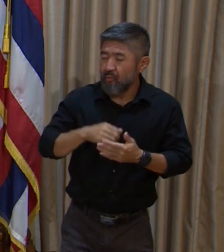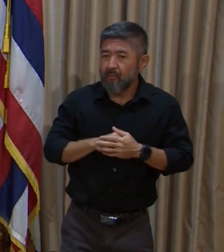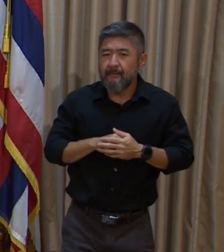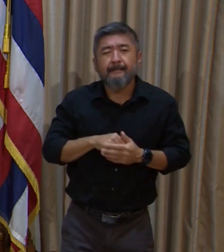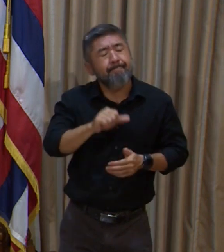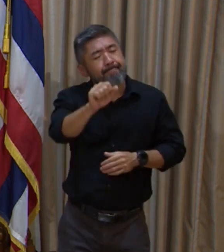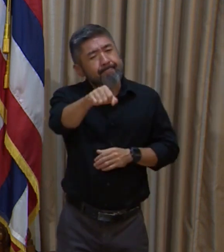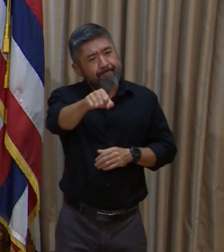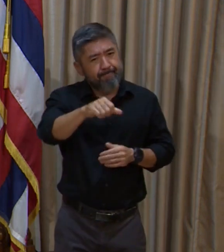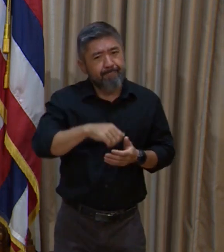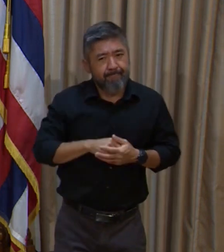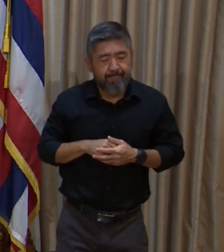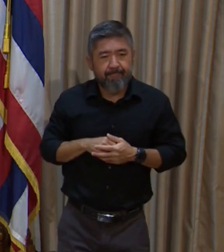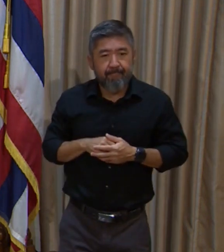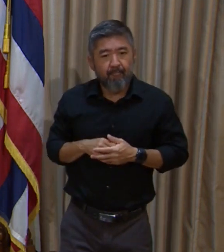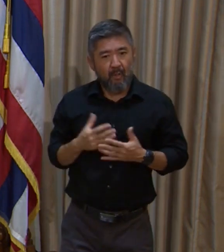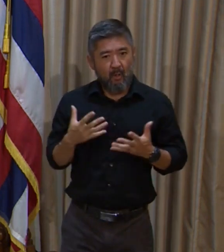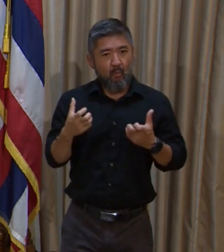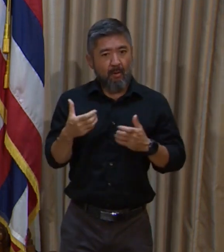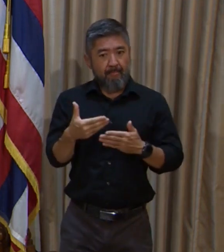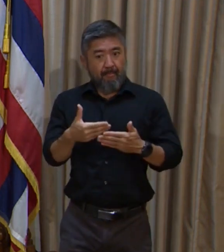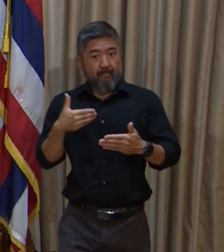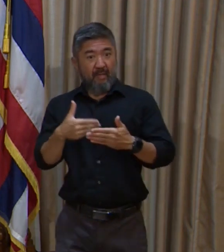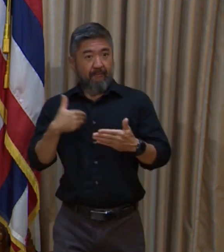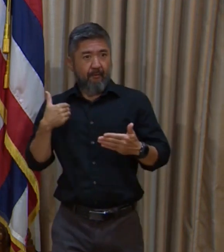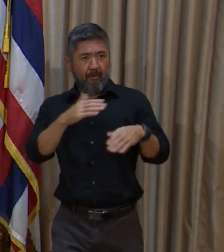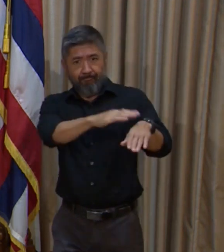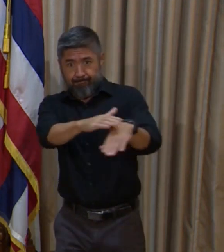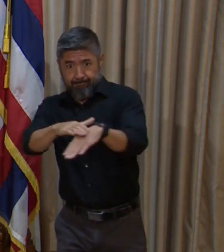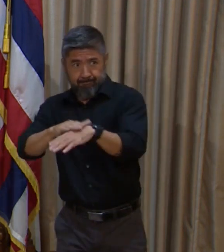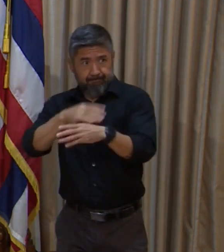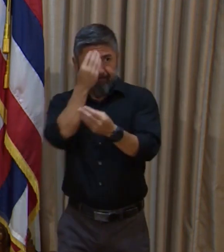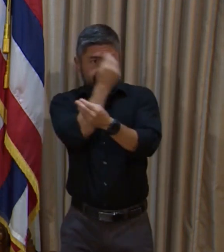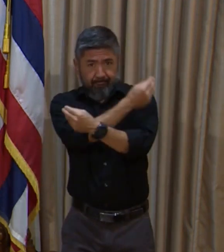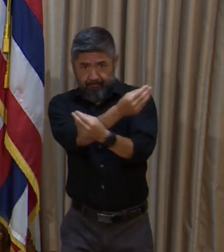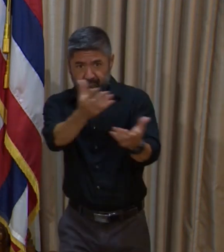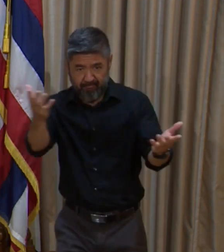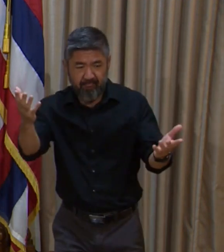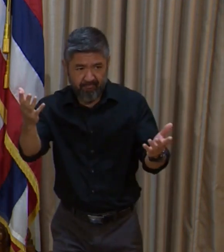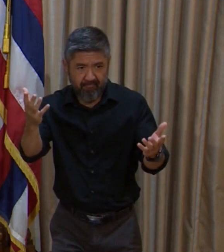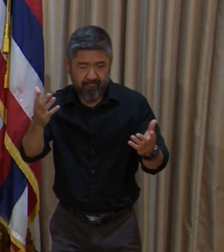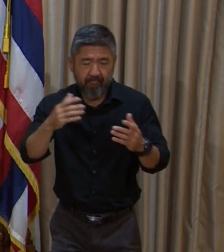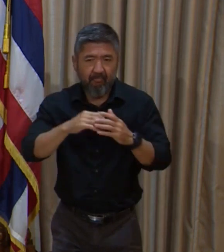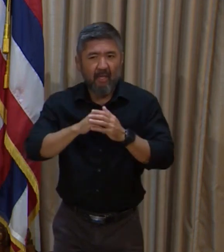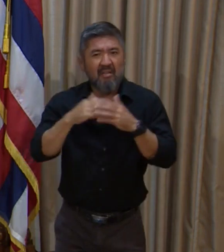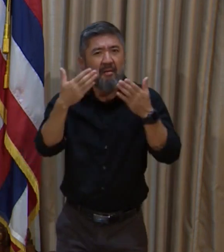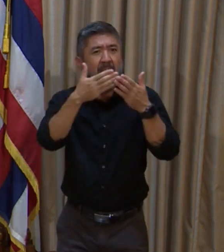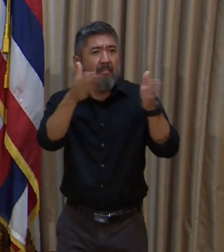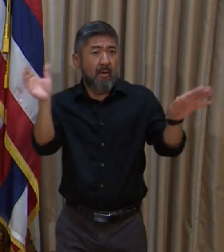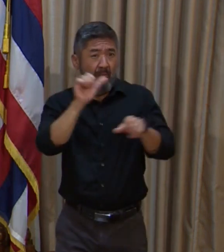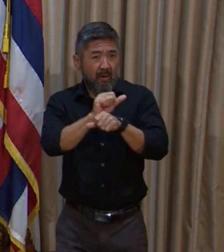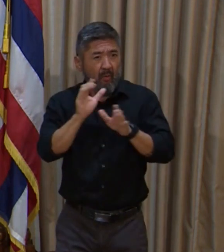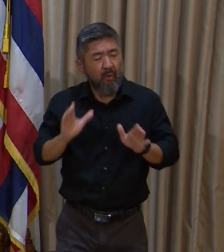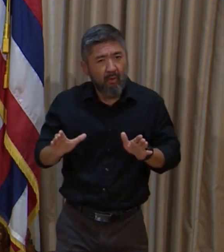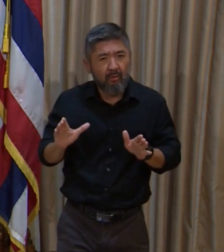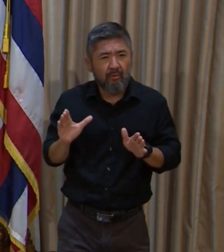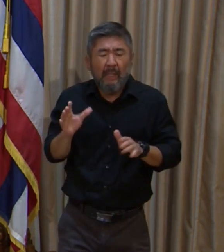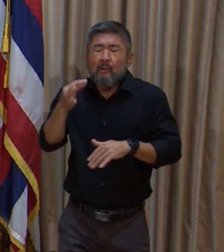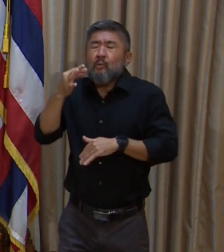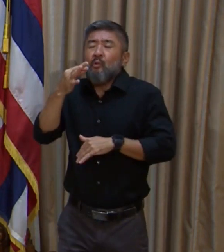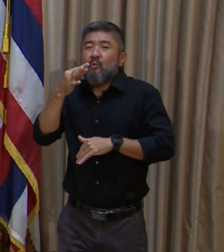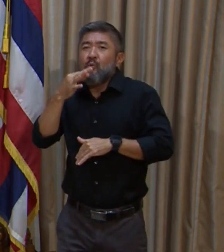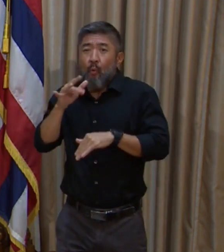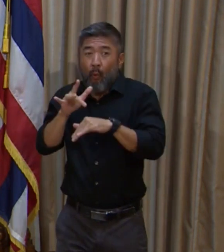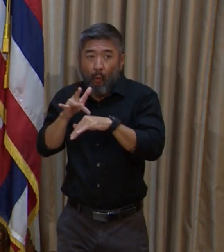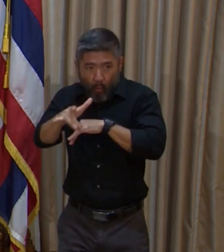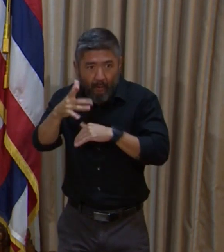to inform the public employees and public servants as early as we could because certainly